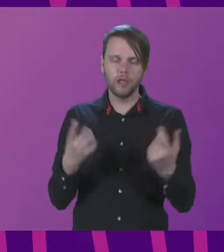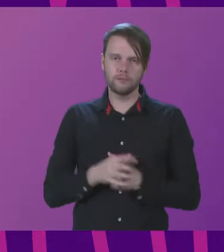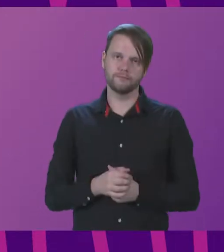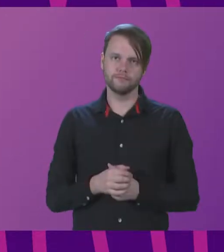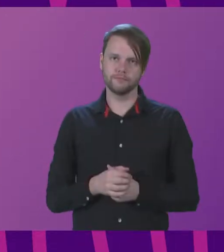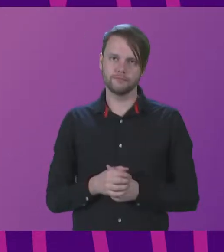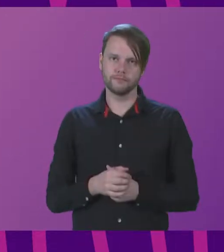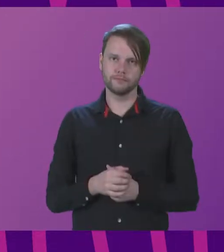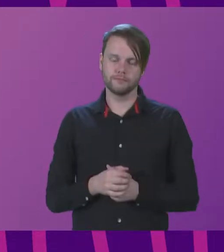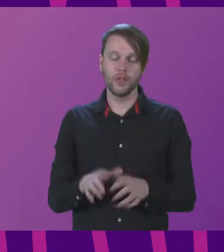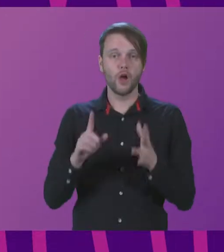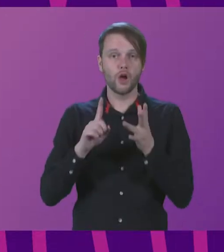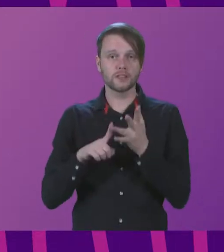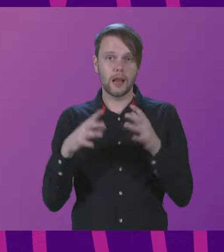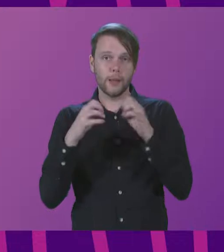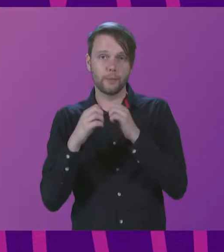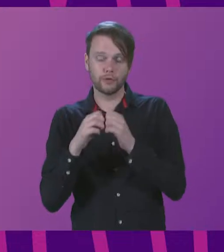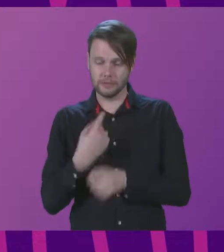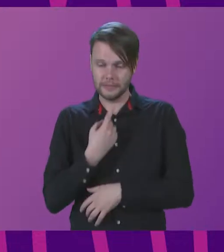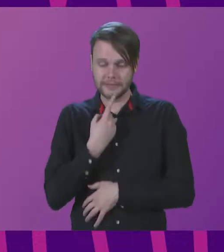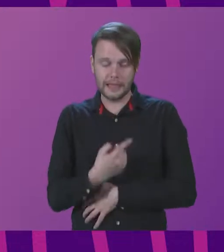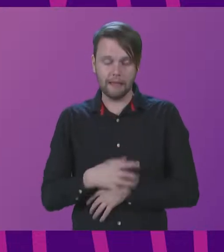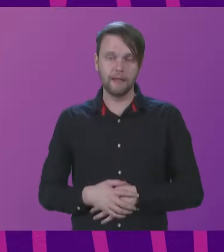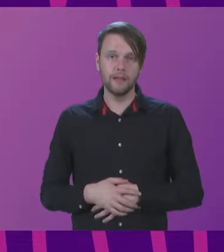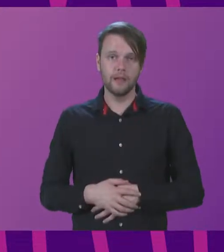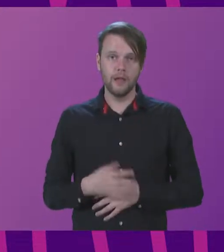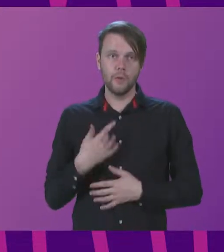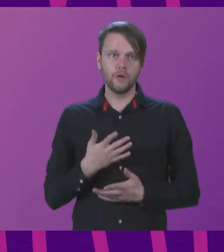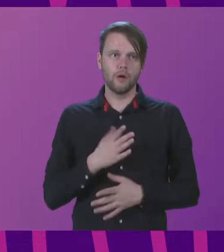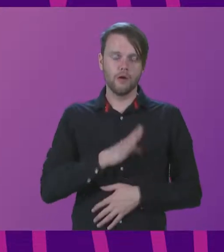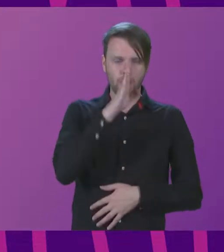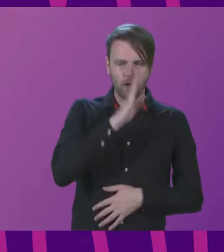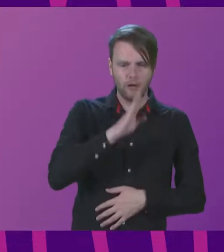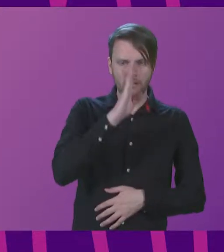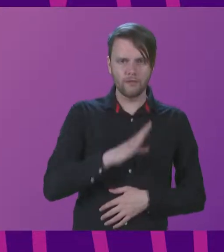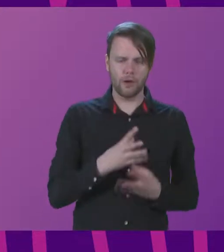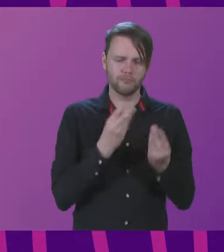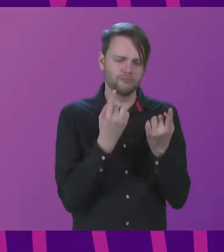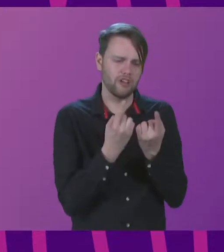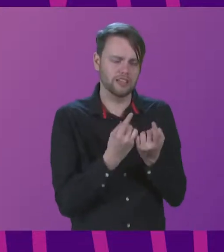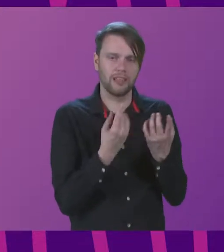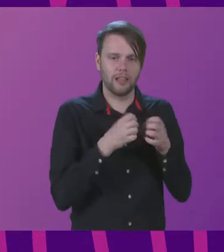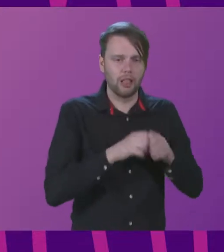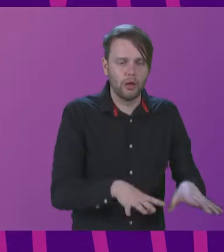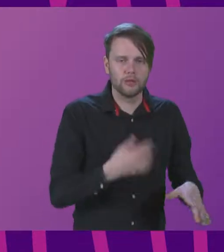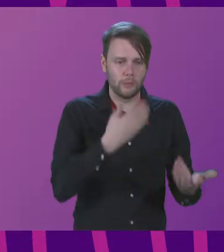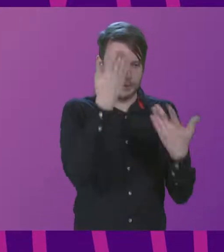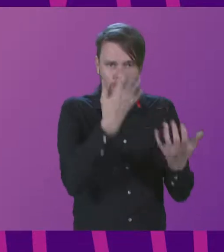Oksana Zabushko powerfully pointed out, we don't mourn the loss of precious things we didn't know we had.